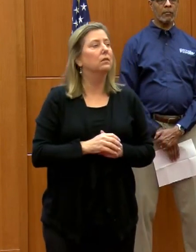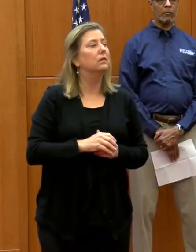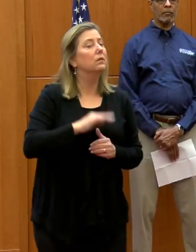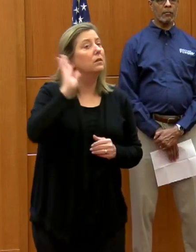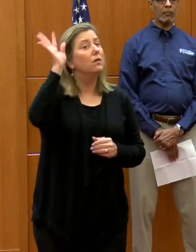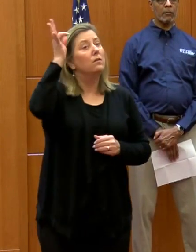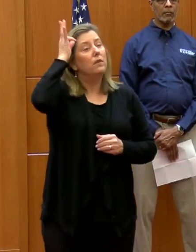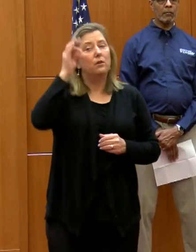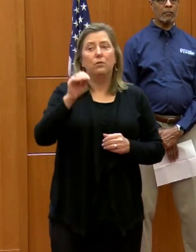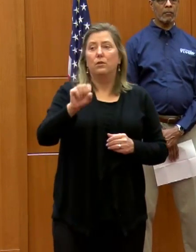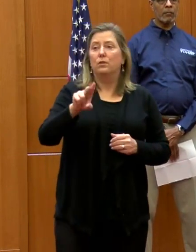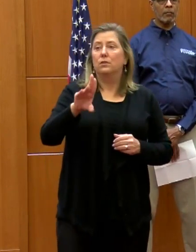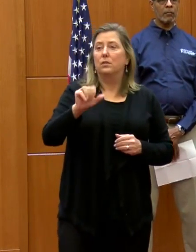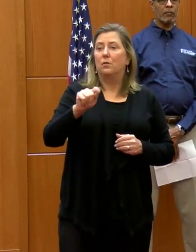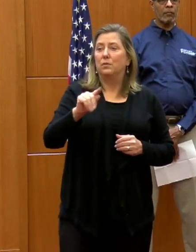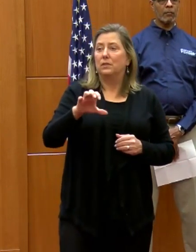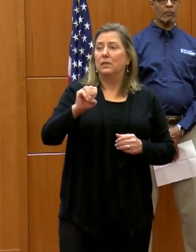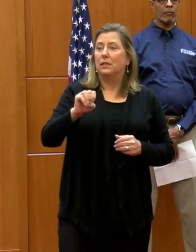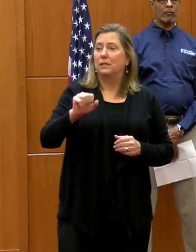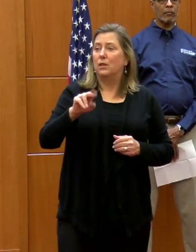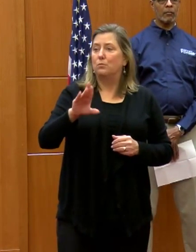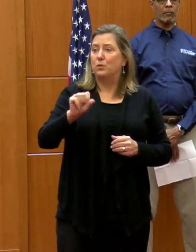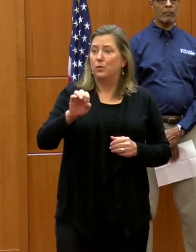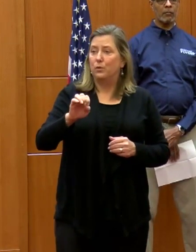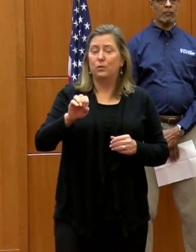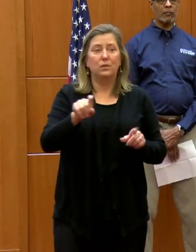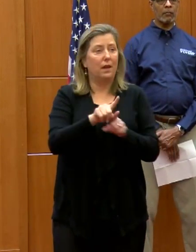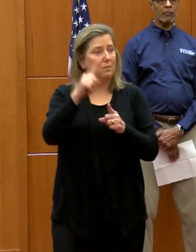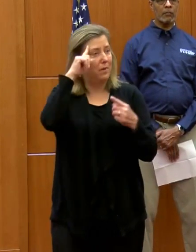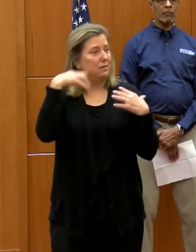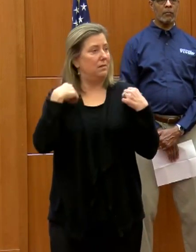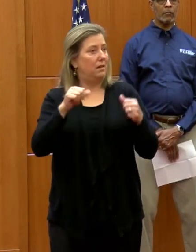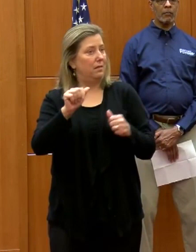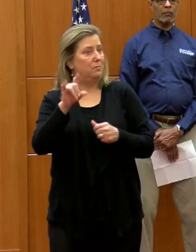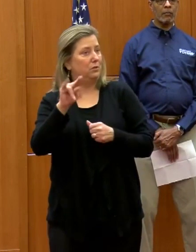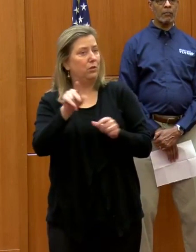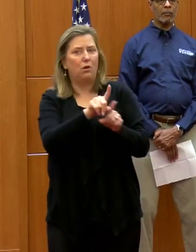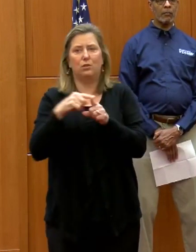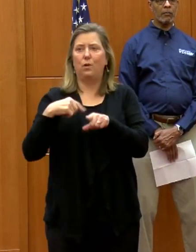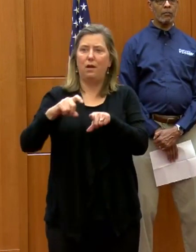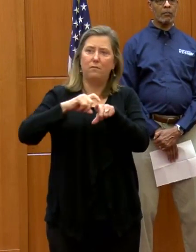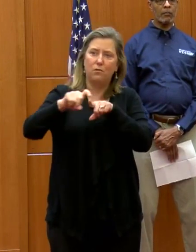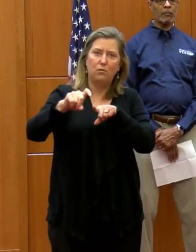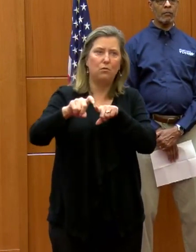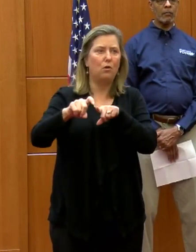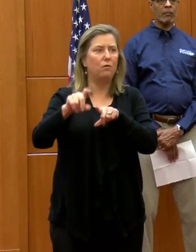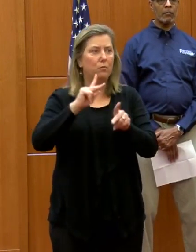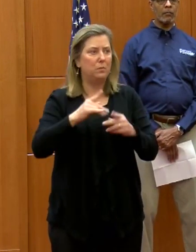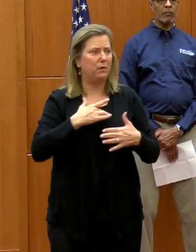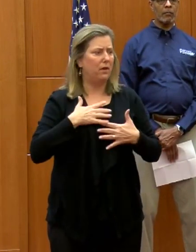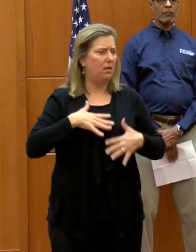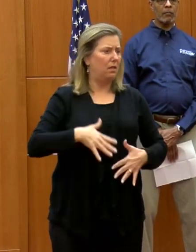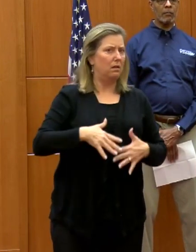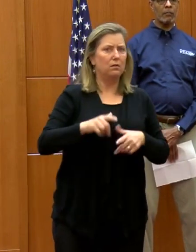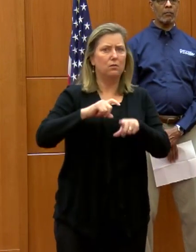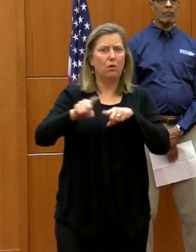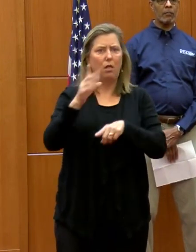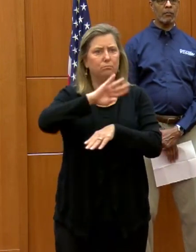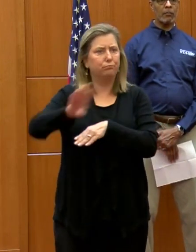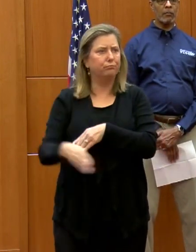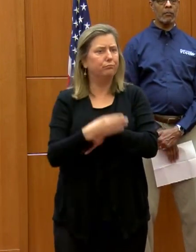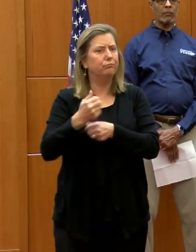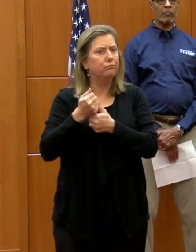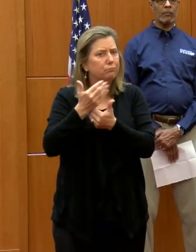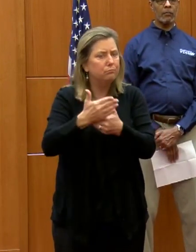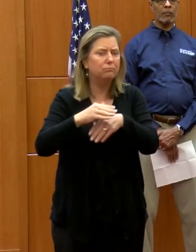Abuse and Mental Health Administration also has a Disaster Distress Helpline 24-7 that provides